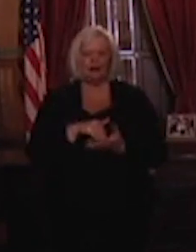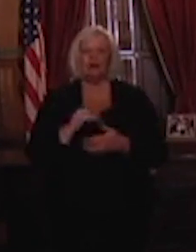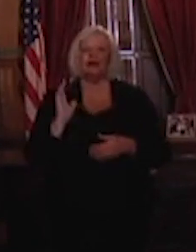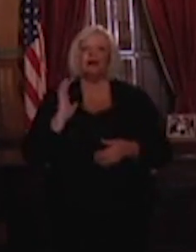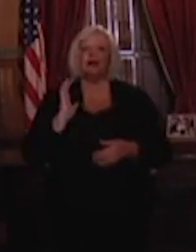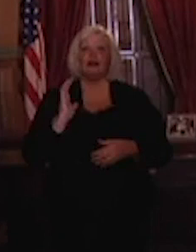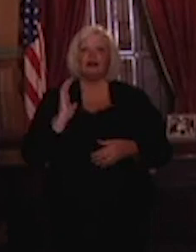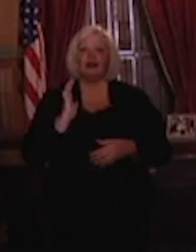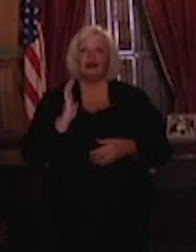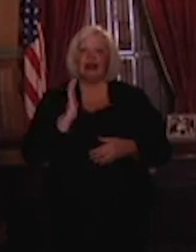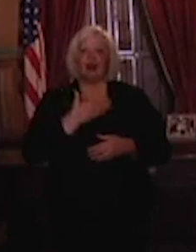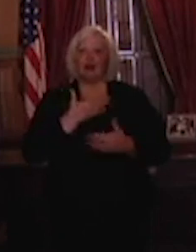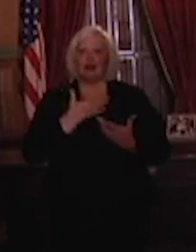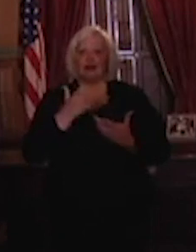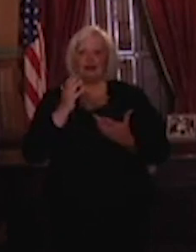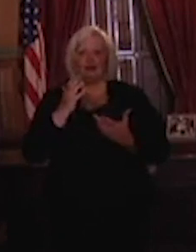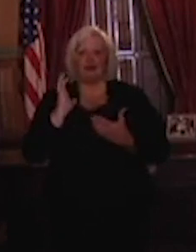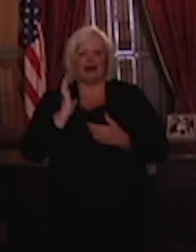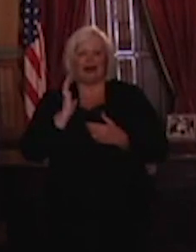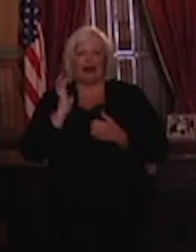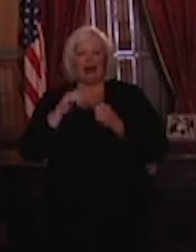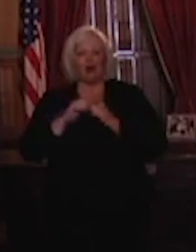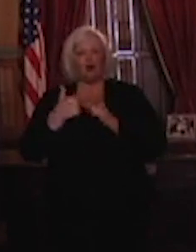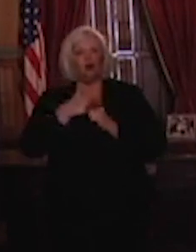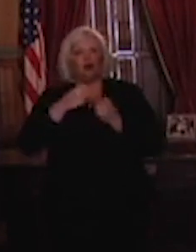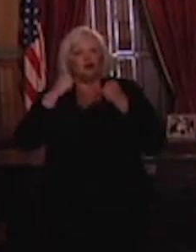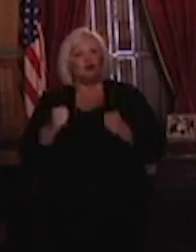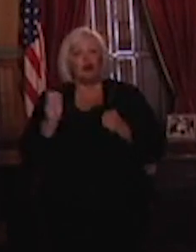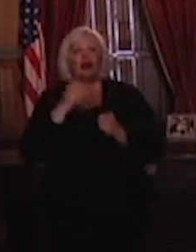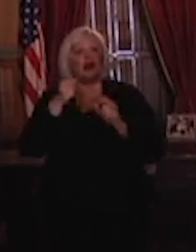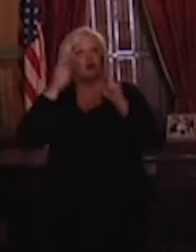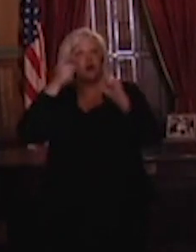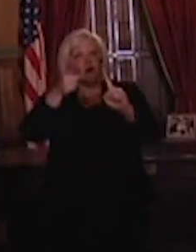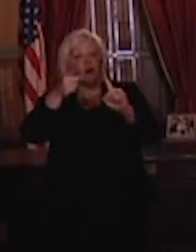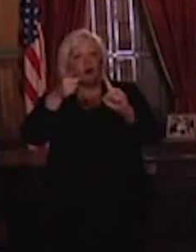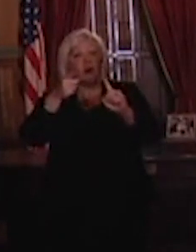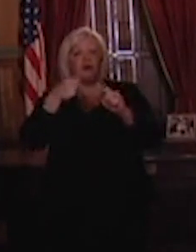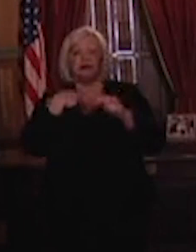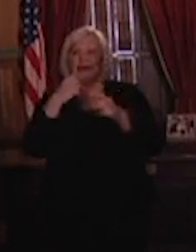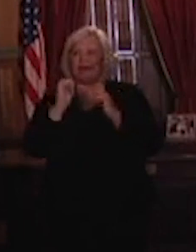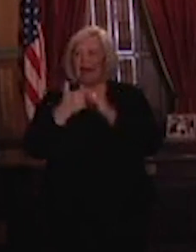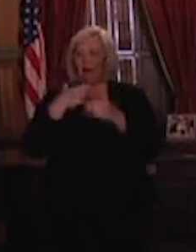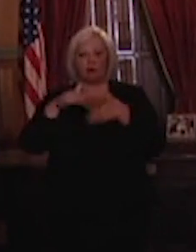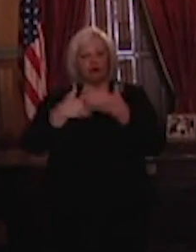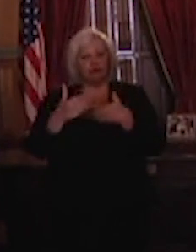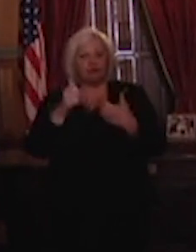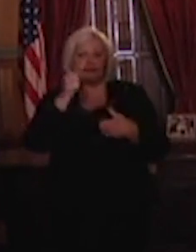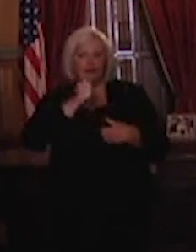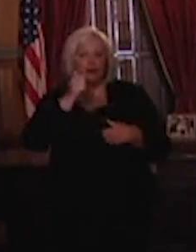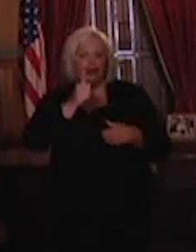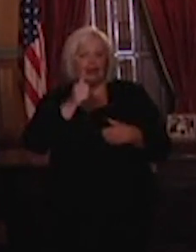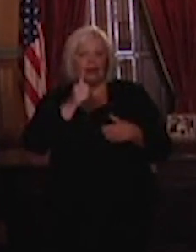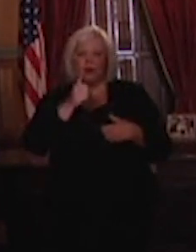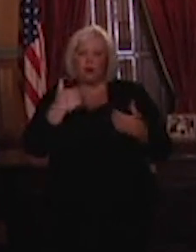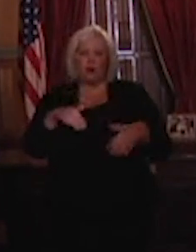our the strength that we have now the goals that we have made the leadership position that we are in is all very